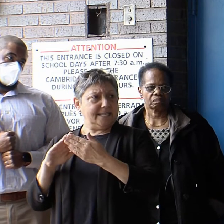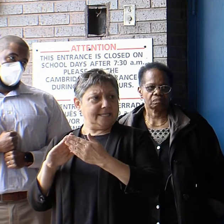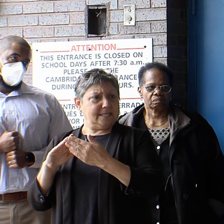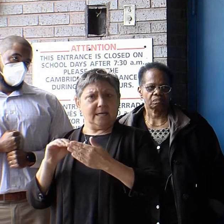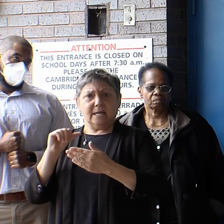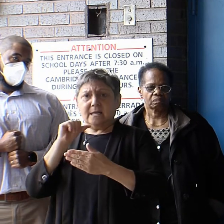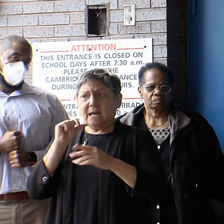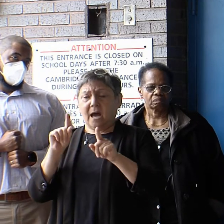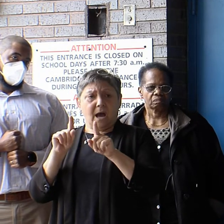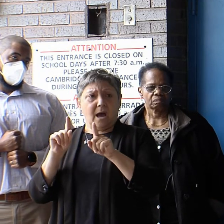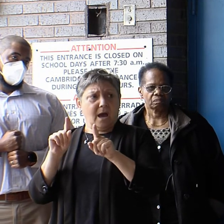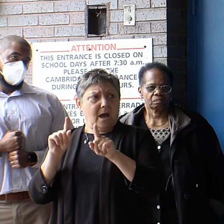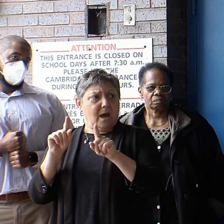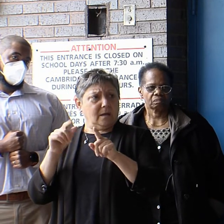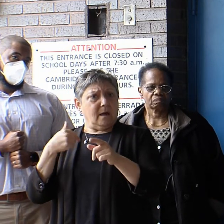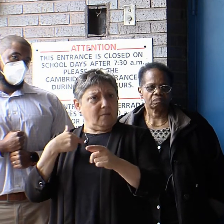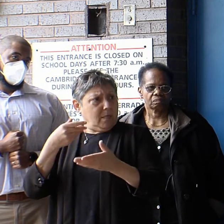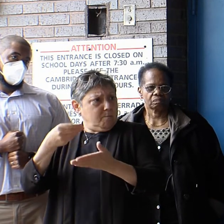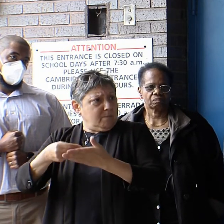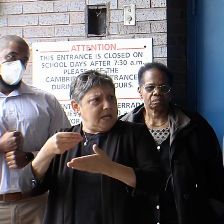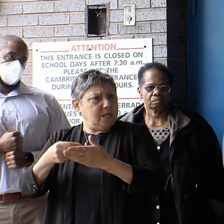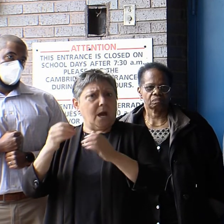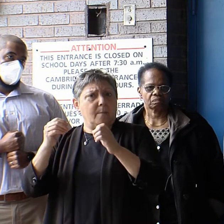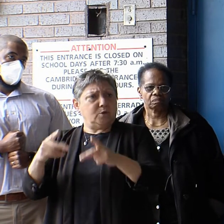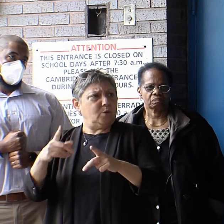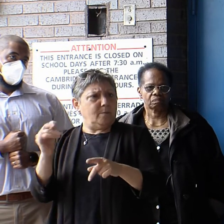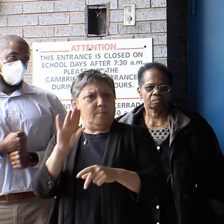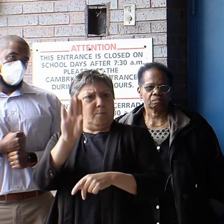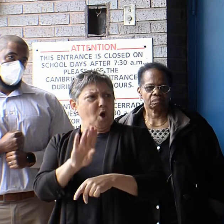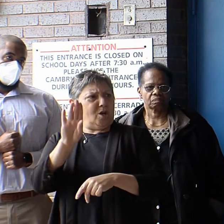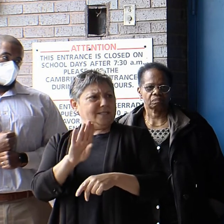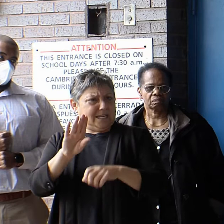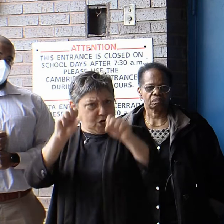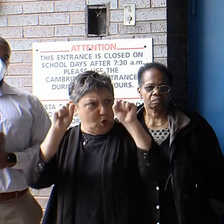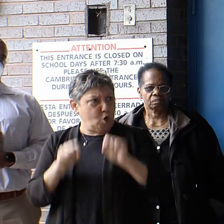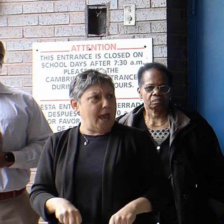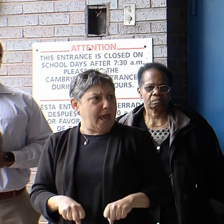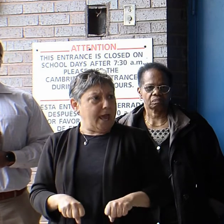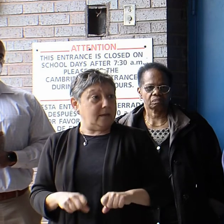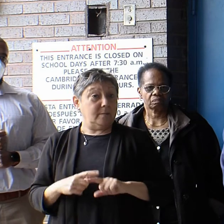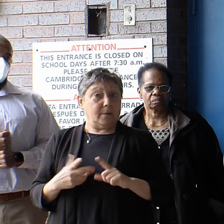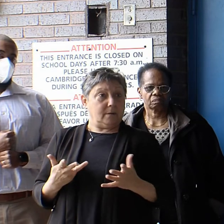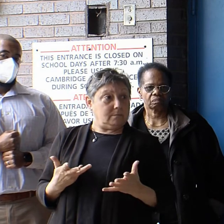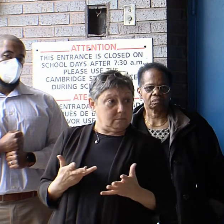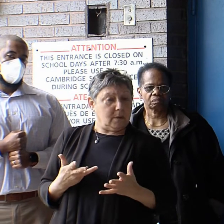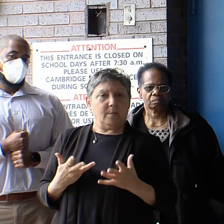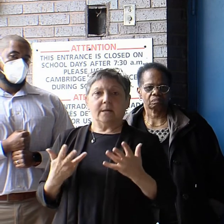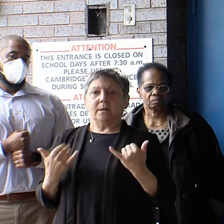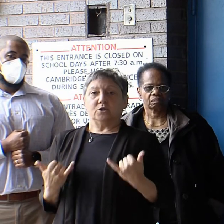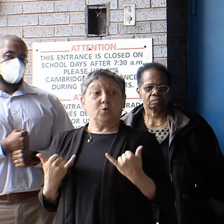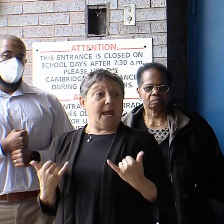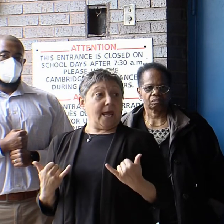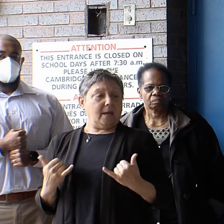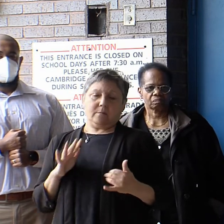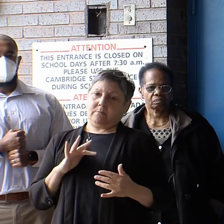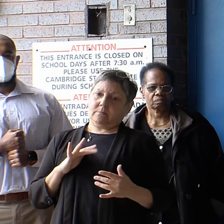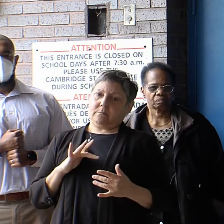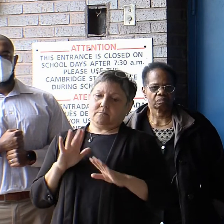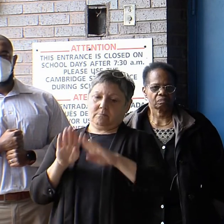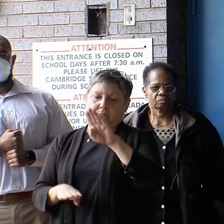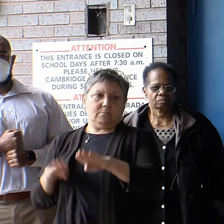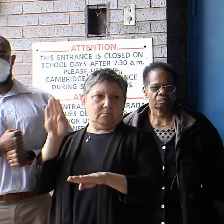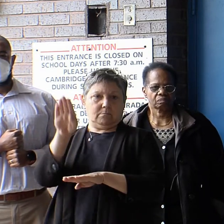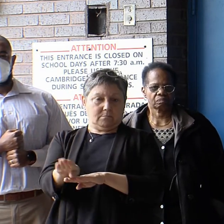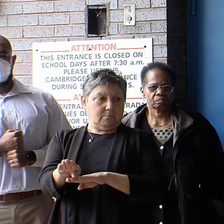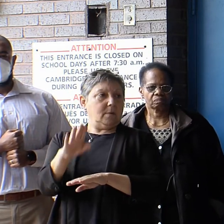privileged as we are in terms of wealth and opportunity. So I think this is a huge step forward. We're very fortunate to have a mayor who's made this a